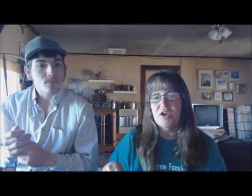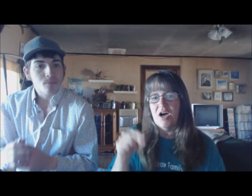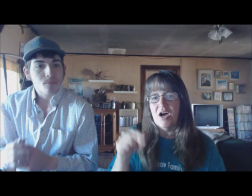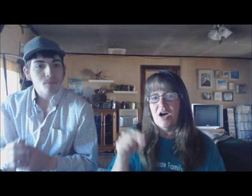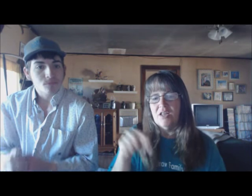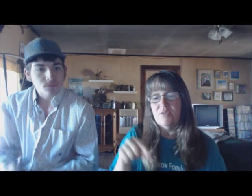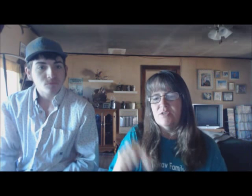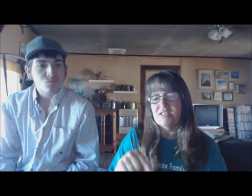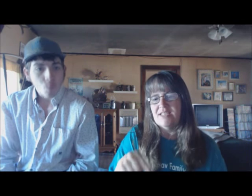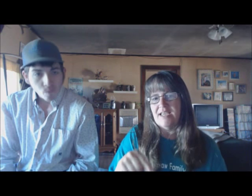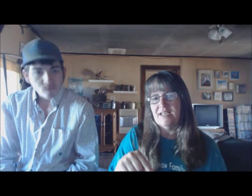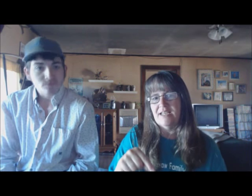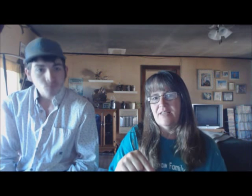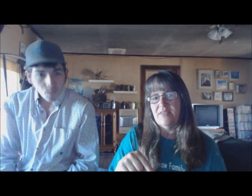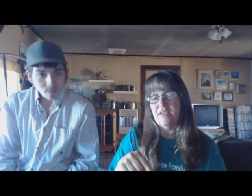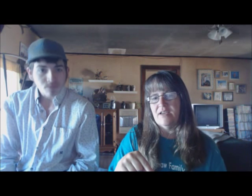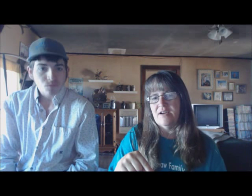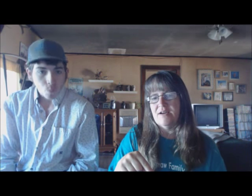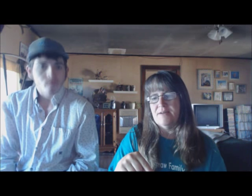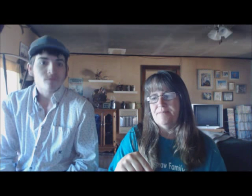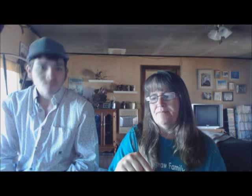though Holly was staying in the, um,